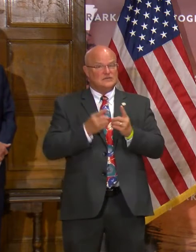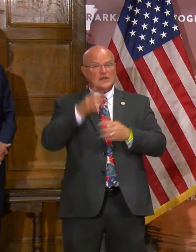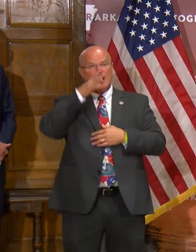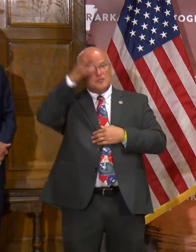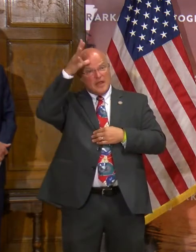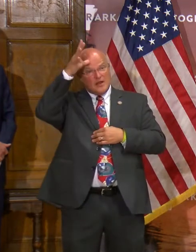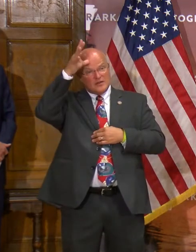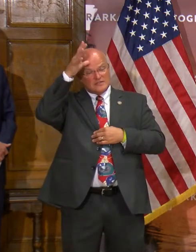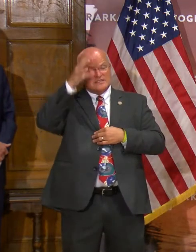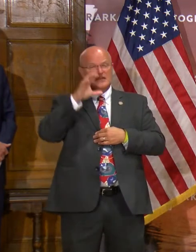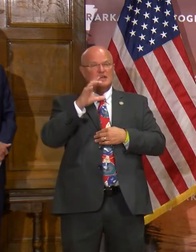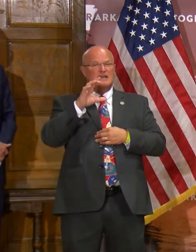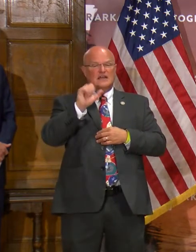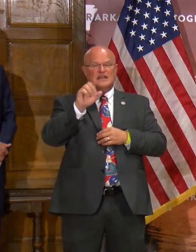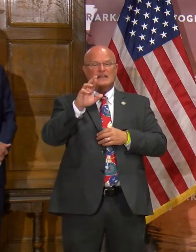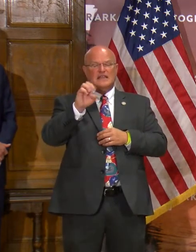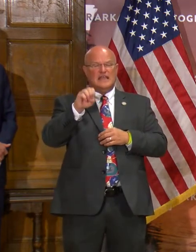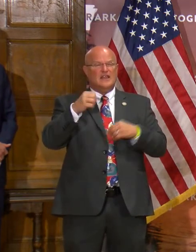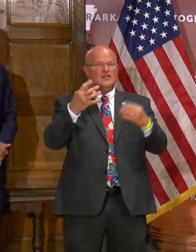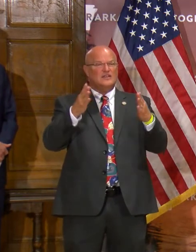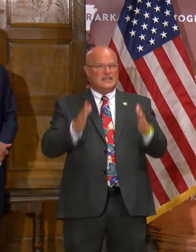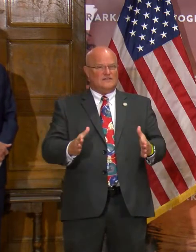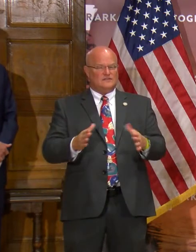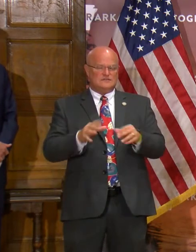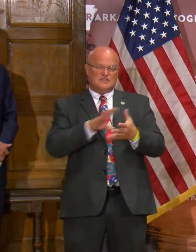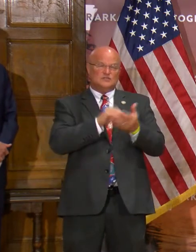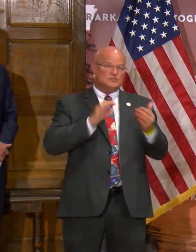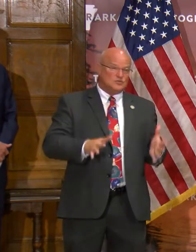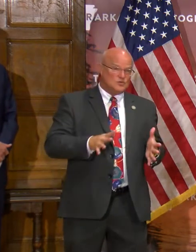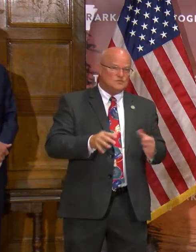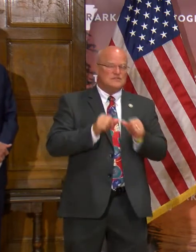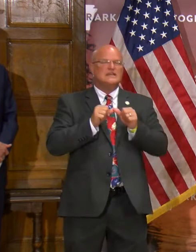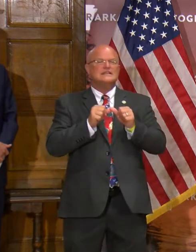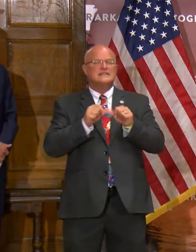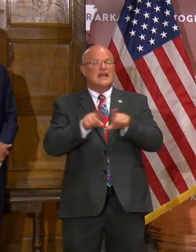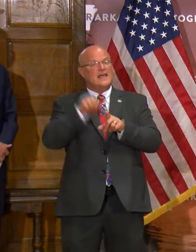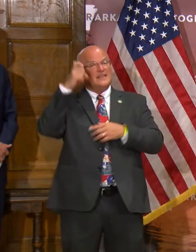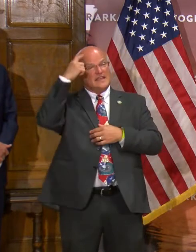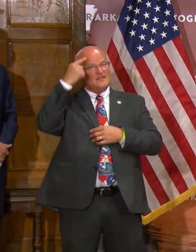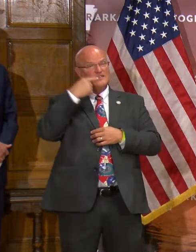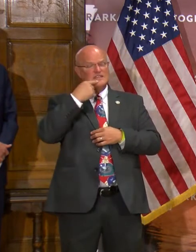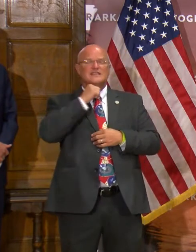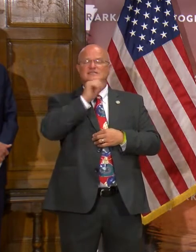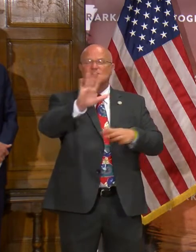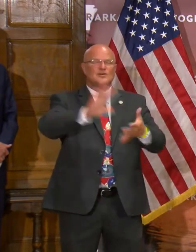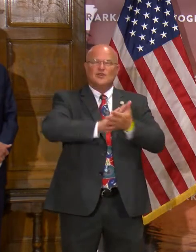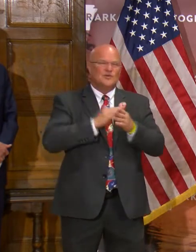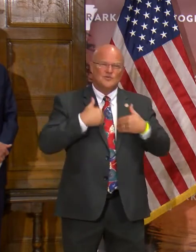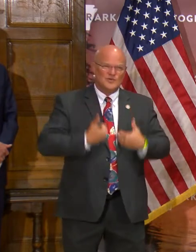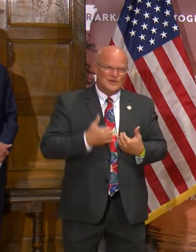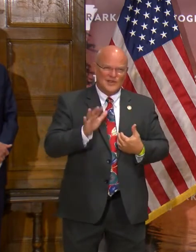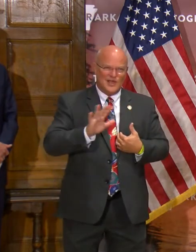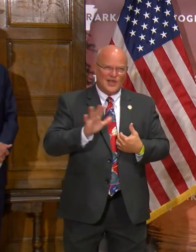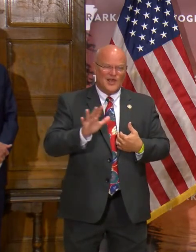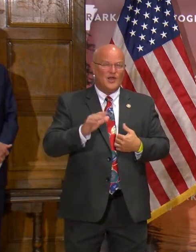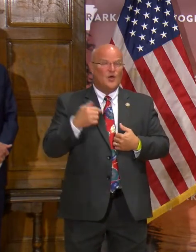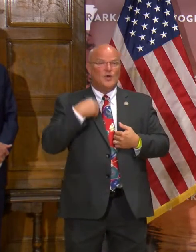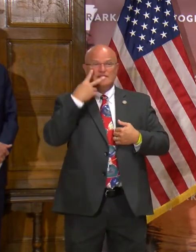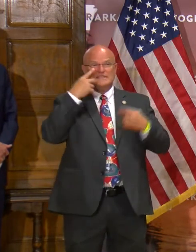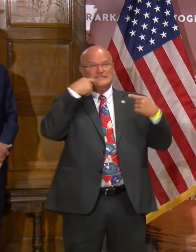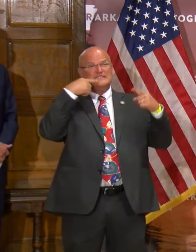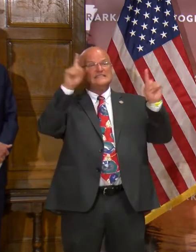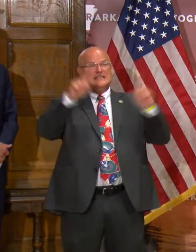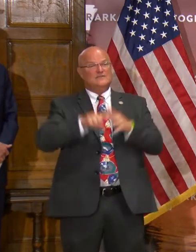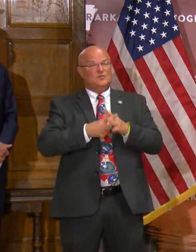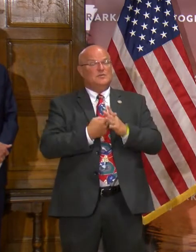parents, our caregivers out there, and our students to continue. As the governor said, don't grow weary. We have seen a successful